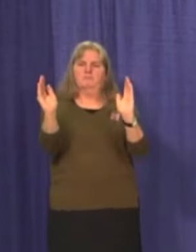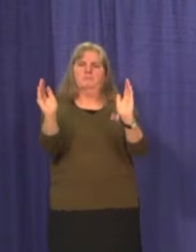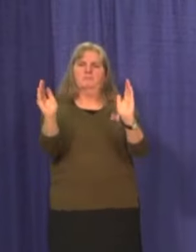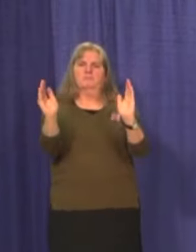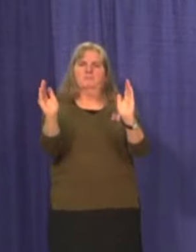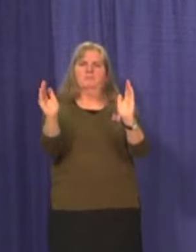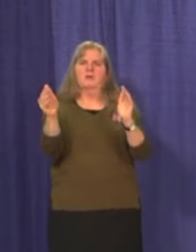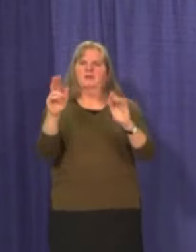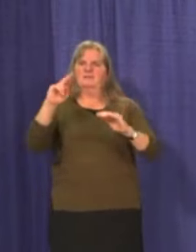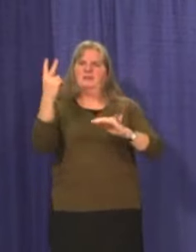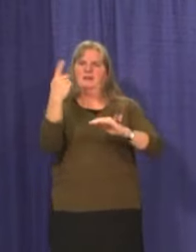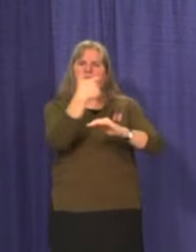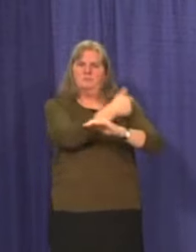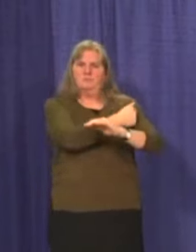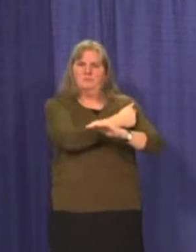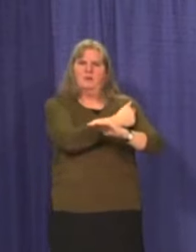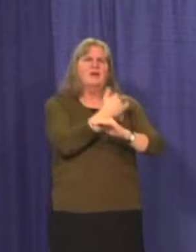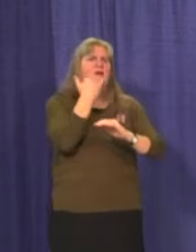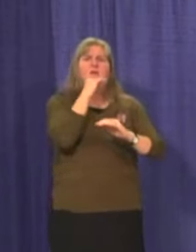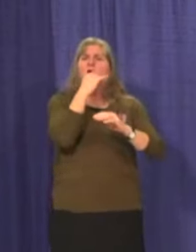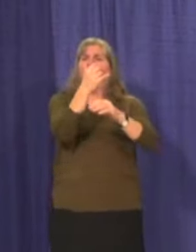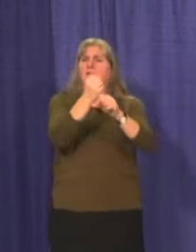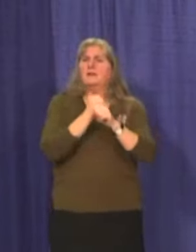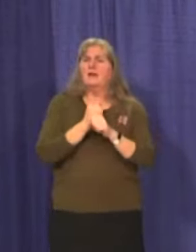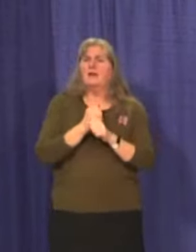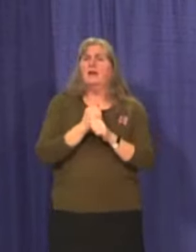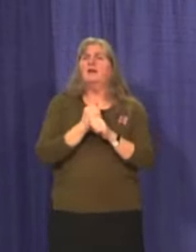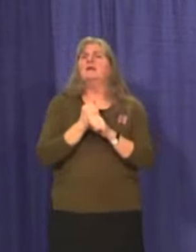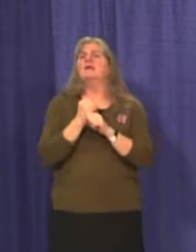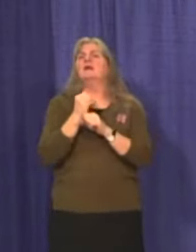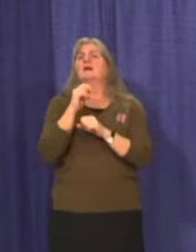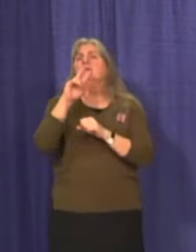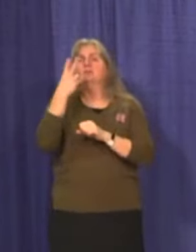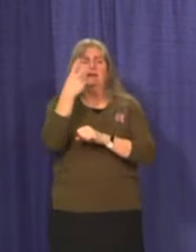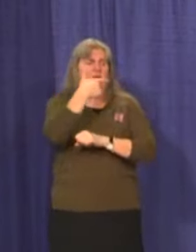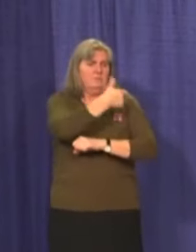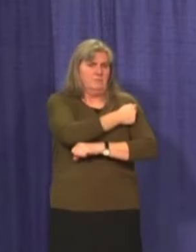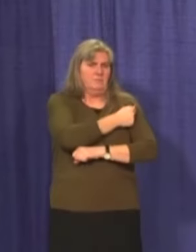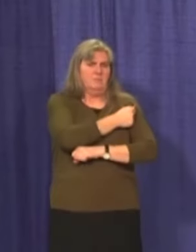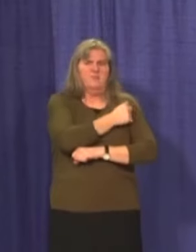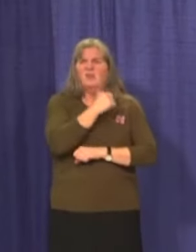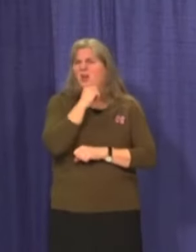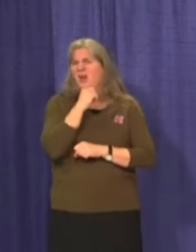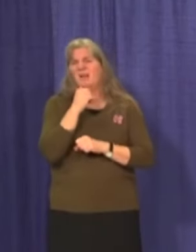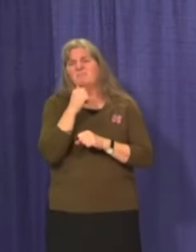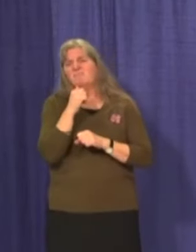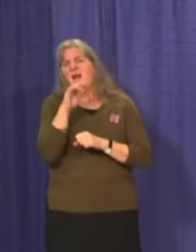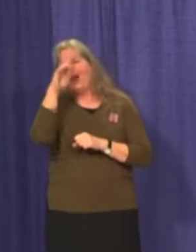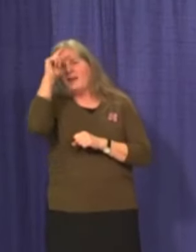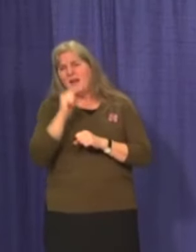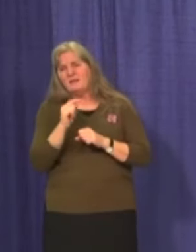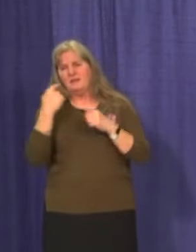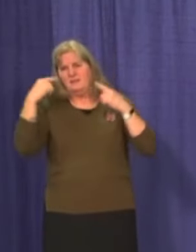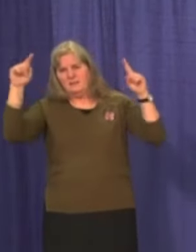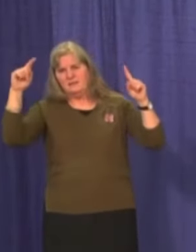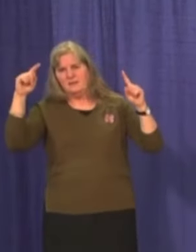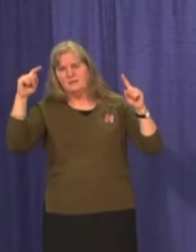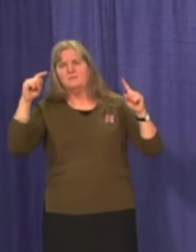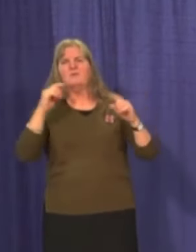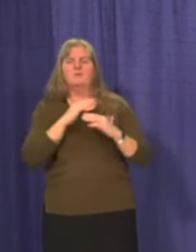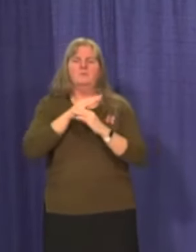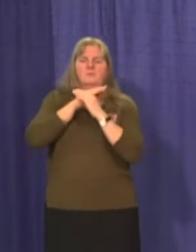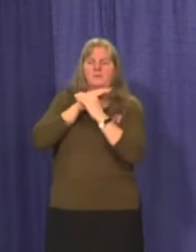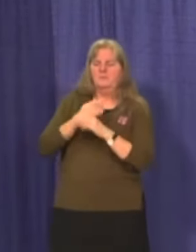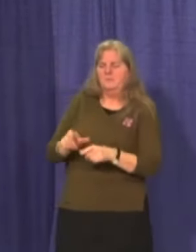If someone does not receive their second dose, the vaccine will not be as effective. We need to remember that herd immunity,